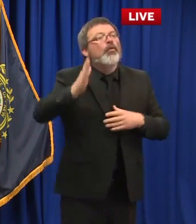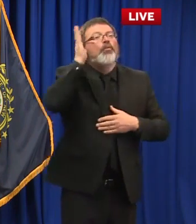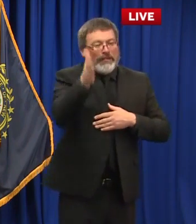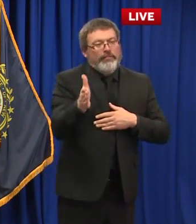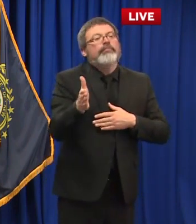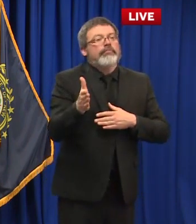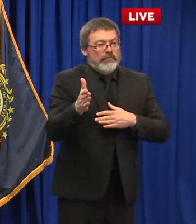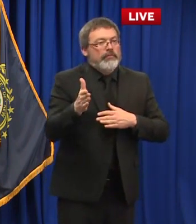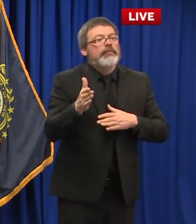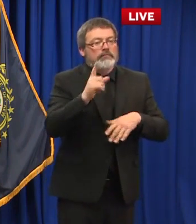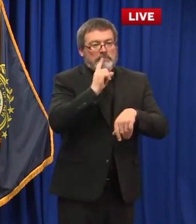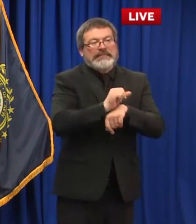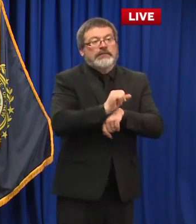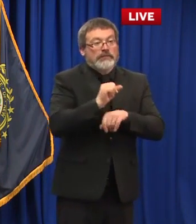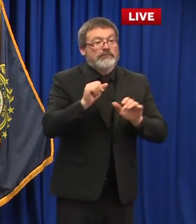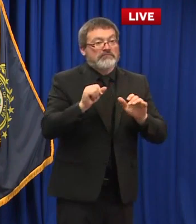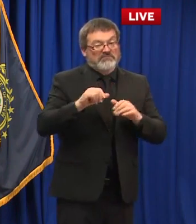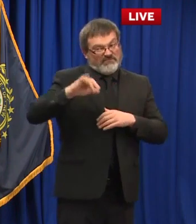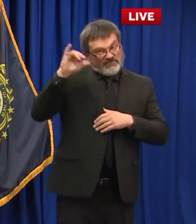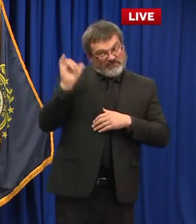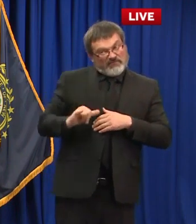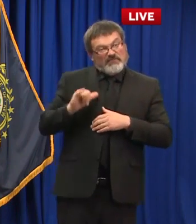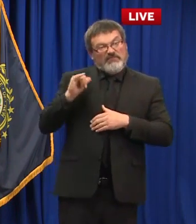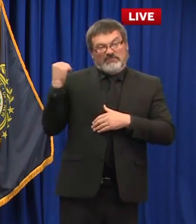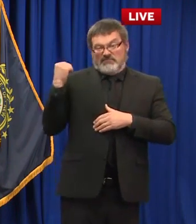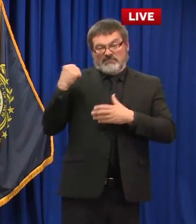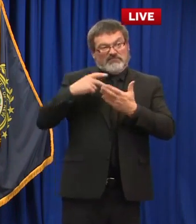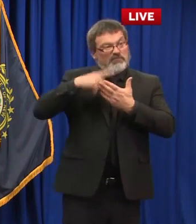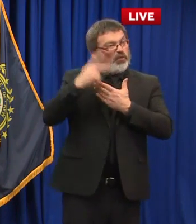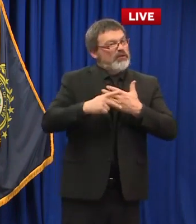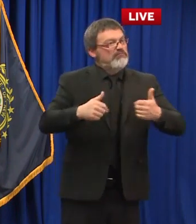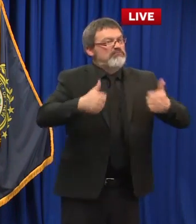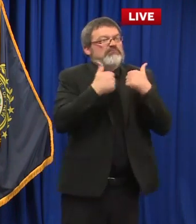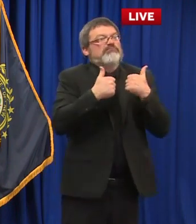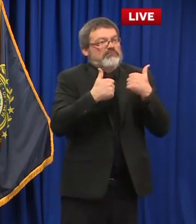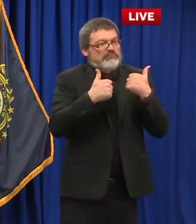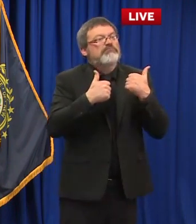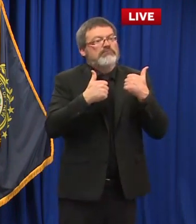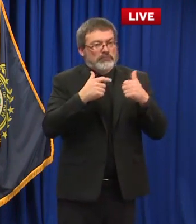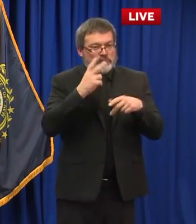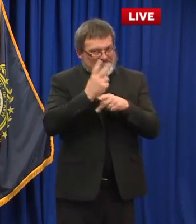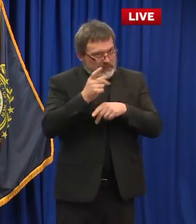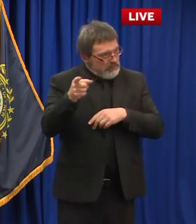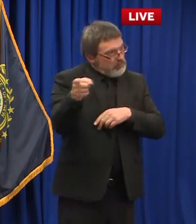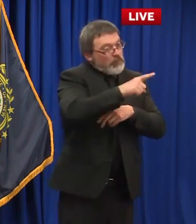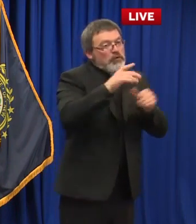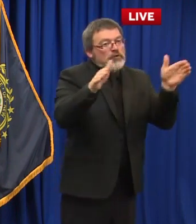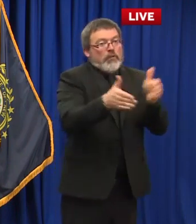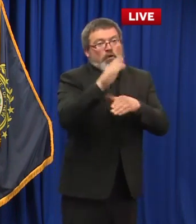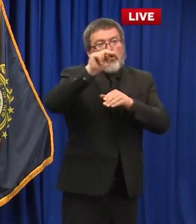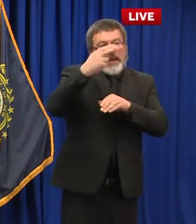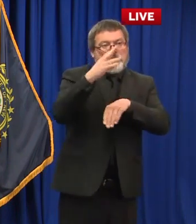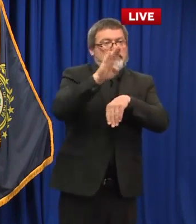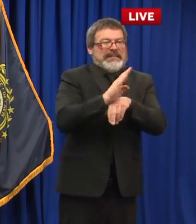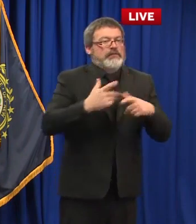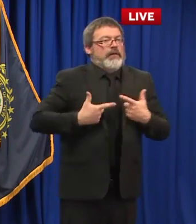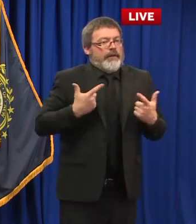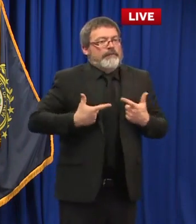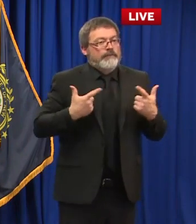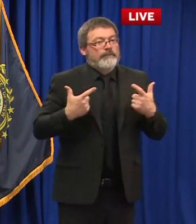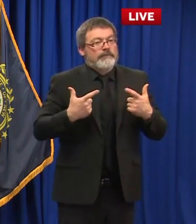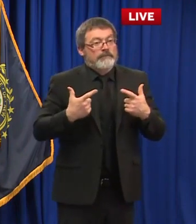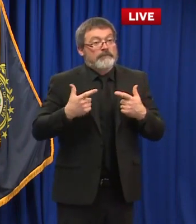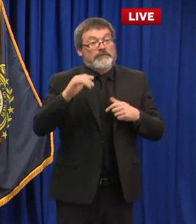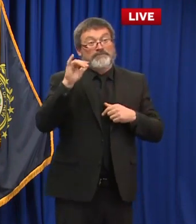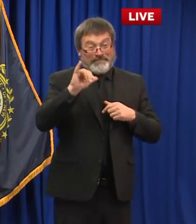program. It's being the next step is being taken forth today. And then we're still on track the week of June 15th. That was always the timeline where we